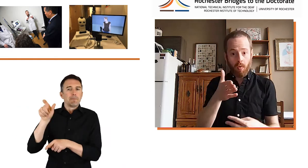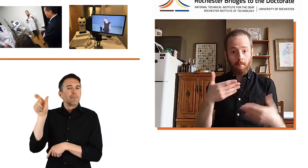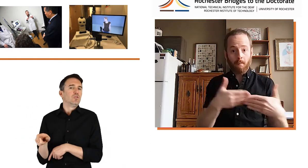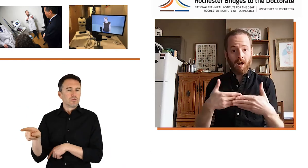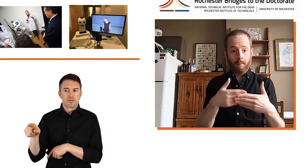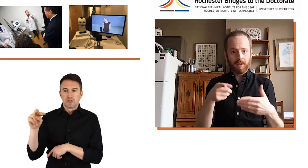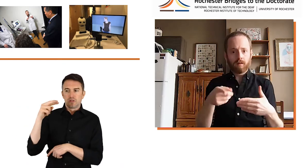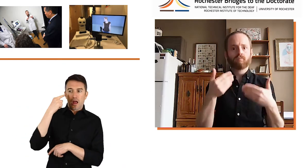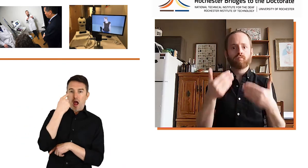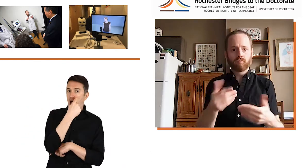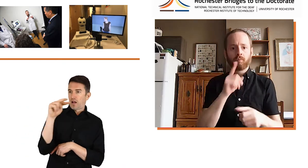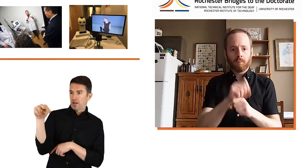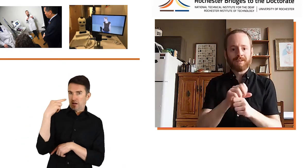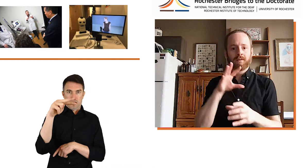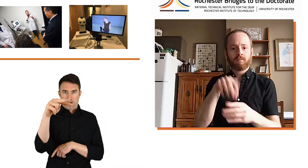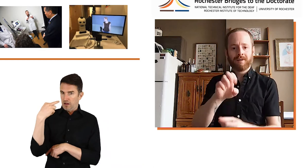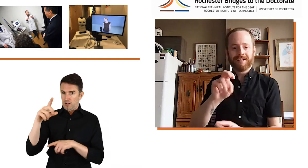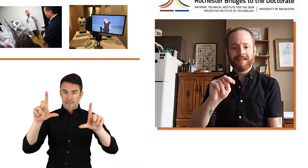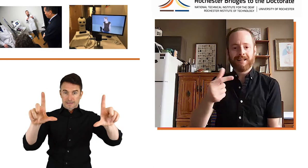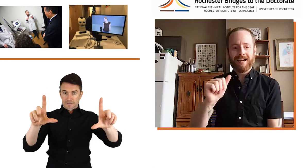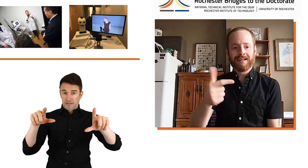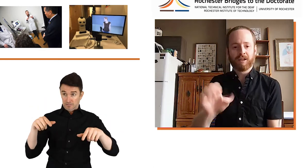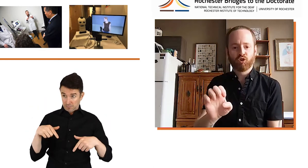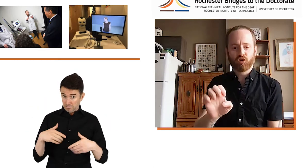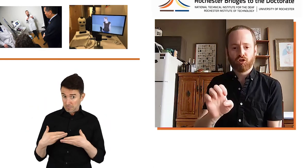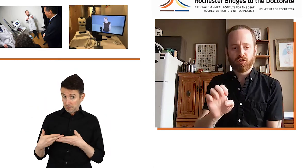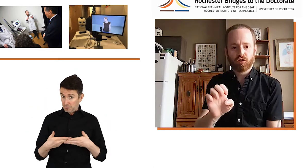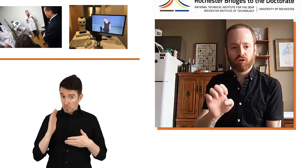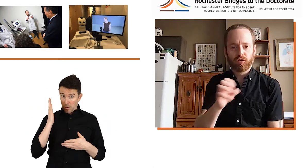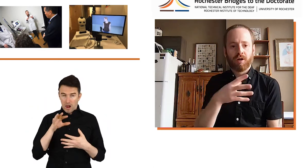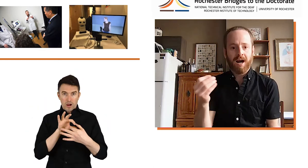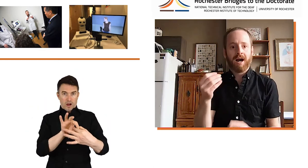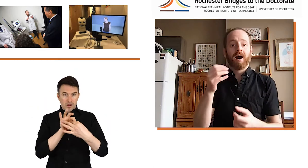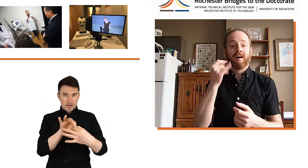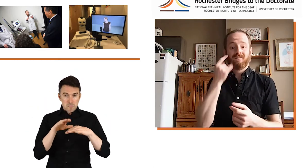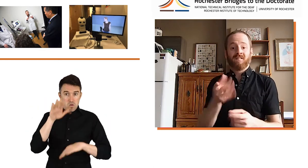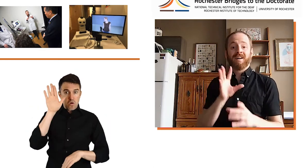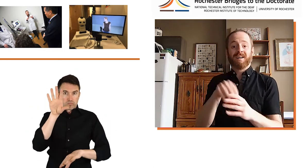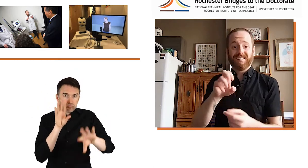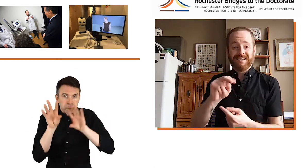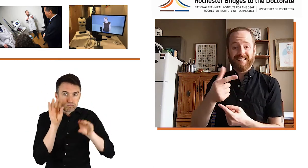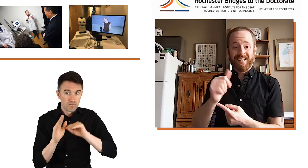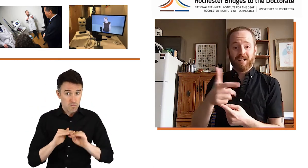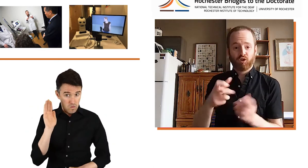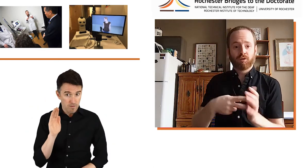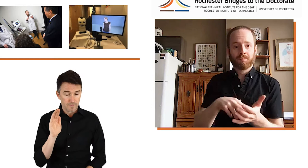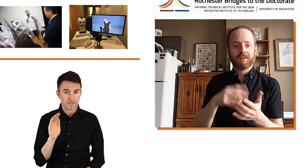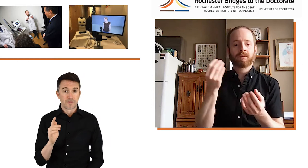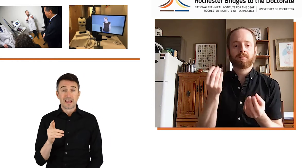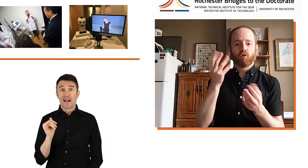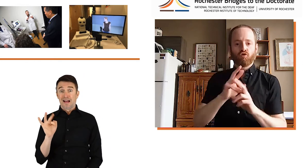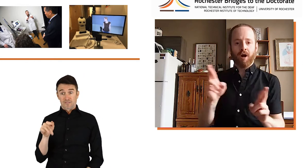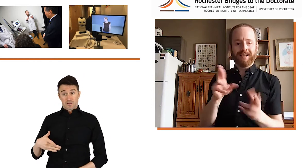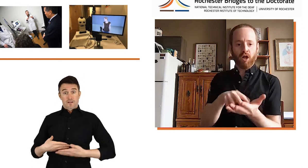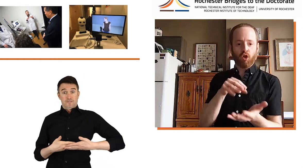and forth from an infant, and we were curious to see if infants would engage with that avatar in the same way that they might engage with a parent.